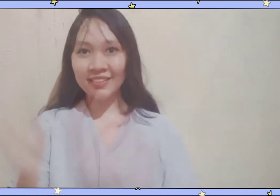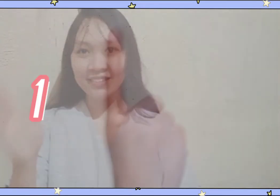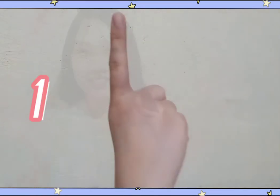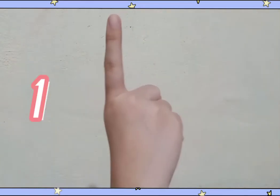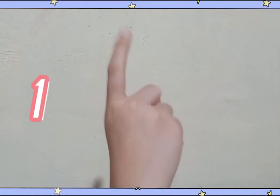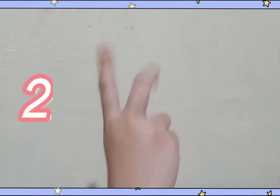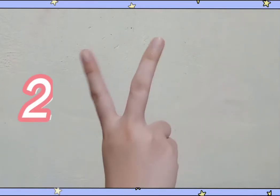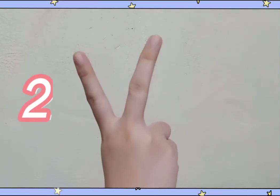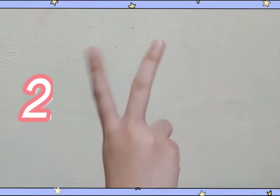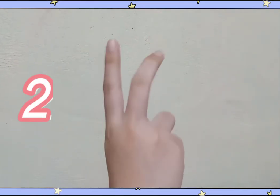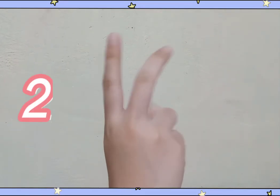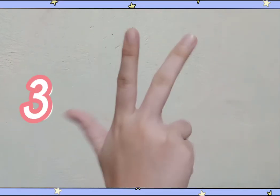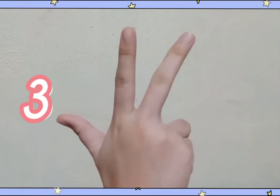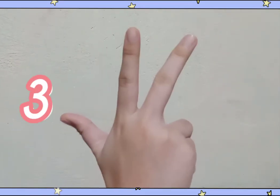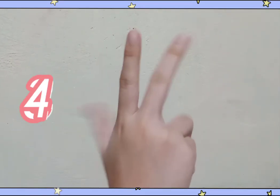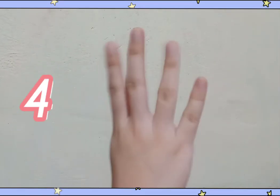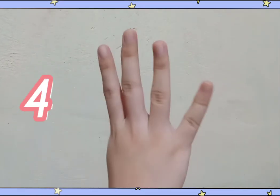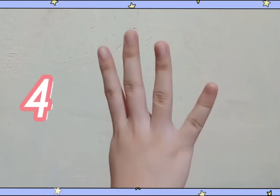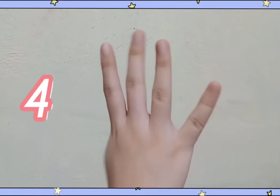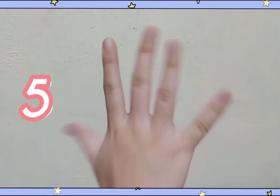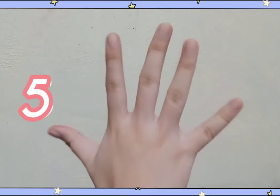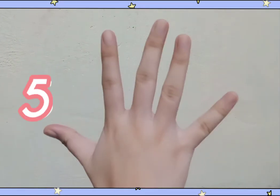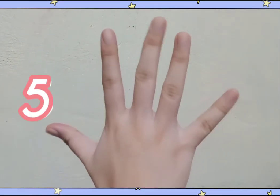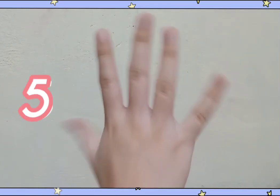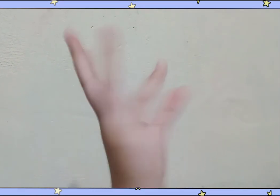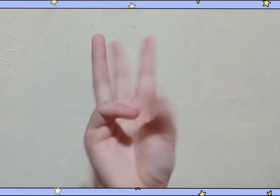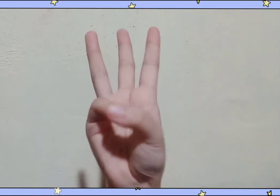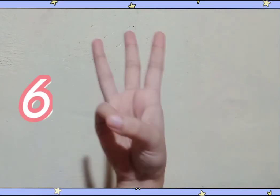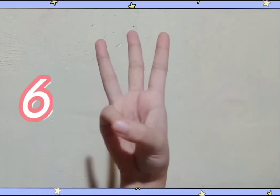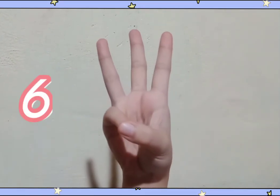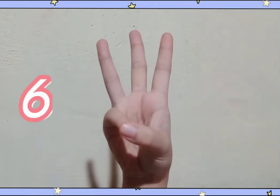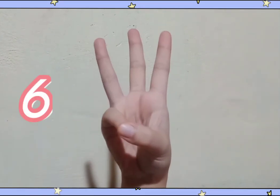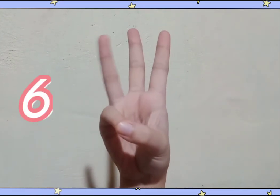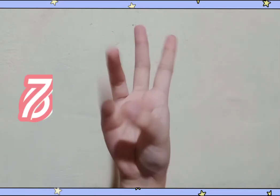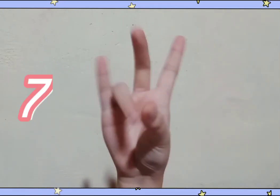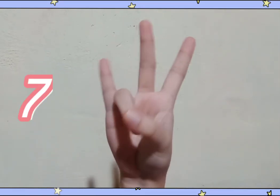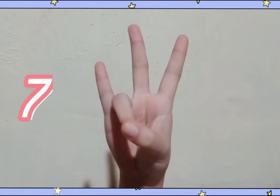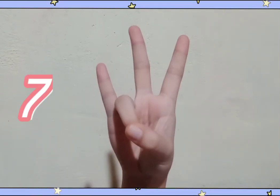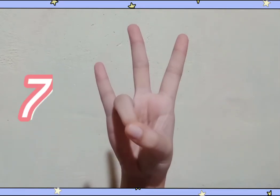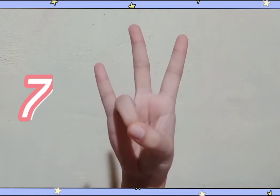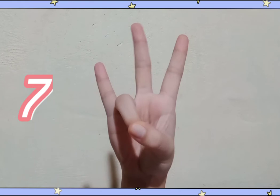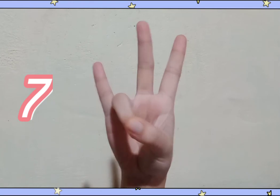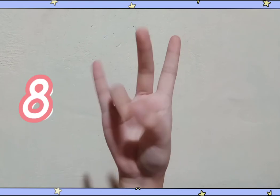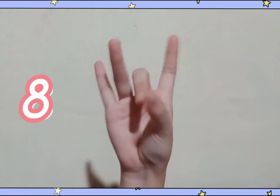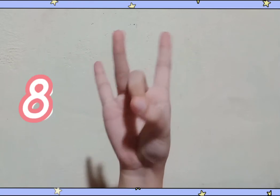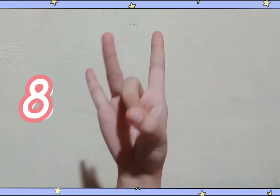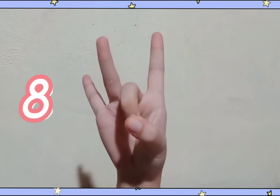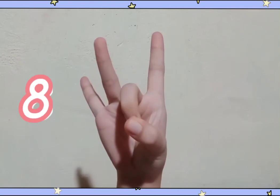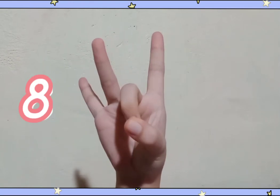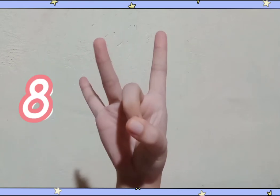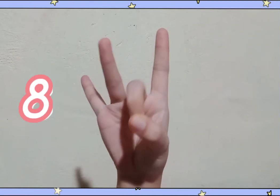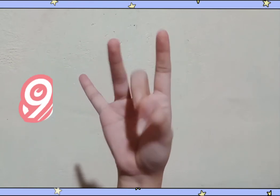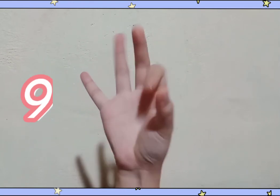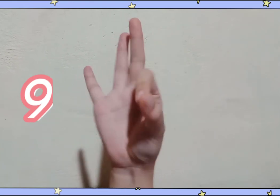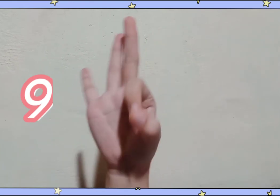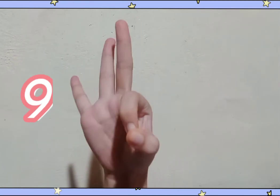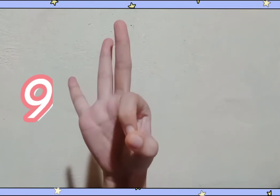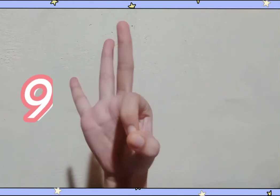1, 2, 3, 4, 5, and 6 7, 8, 9,